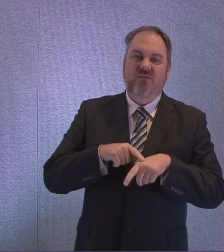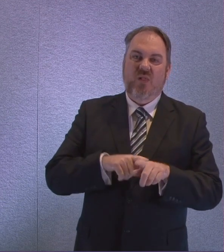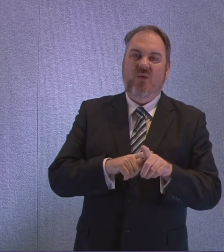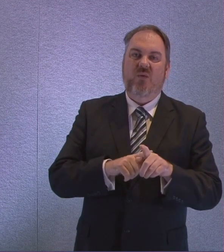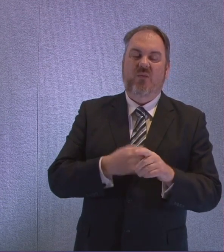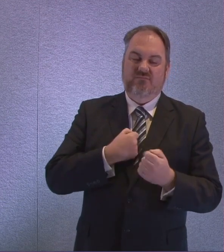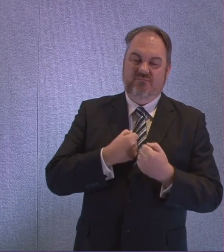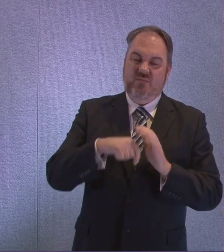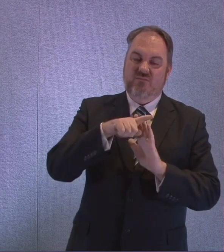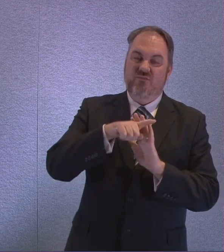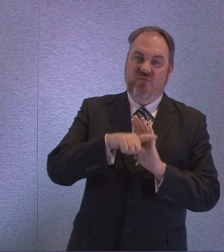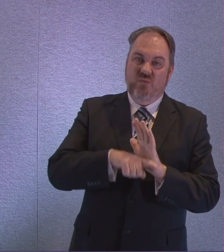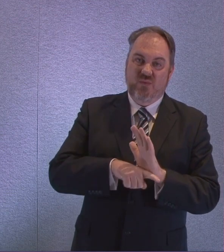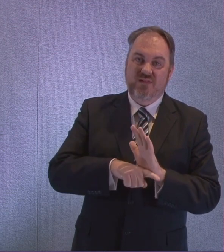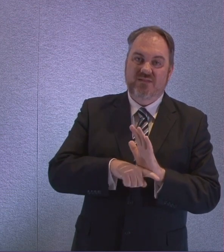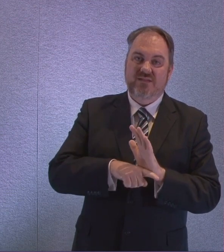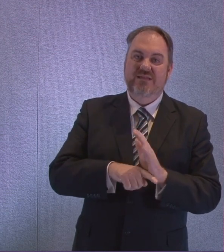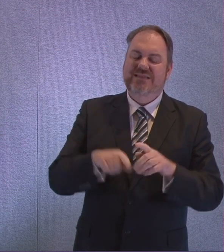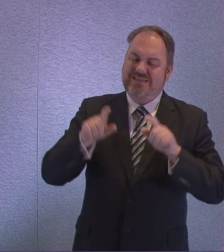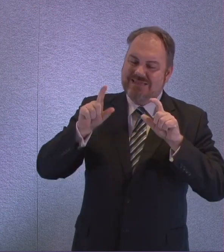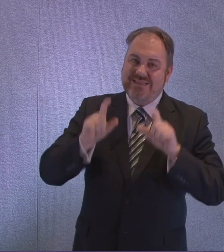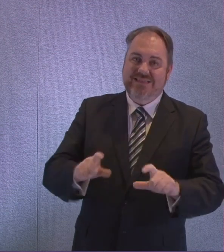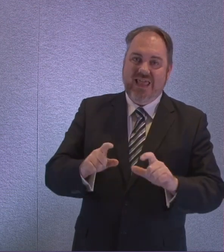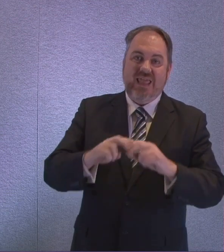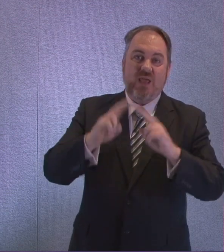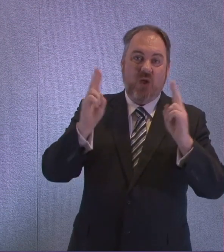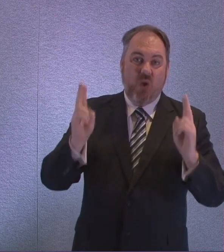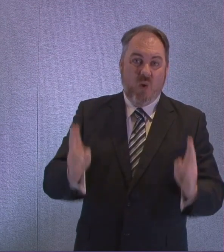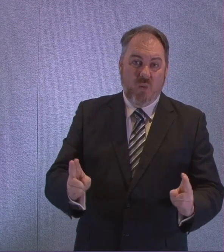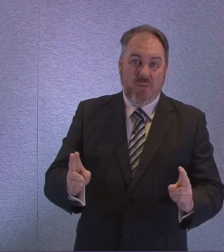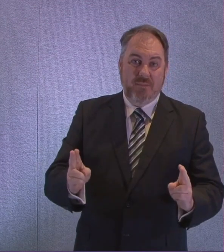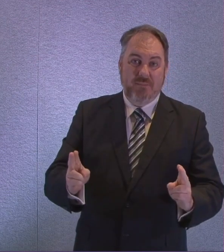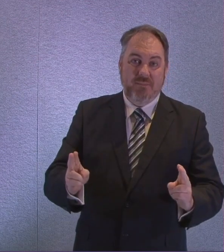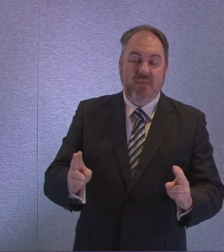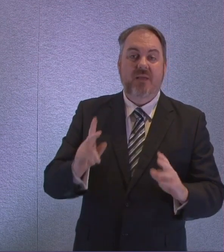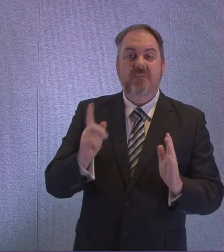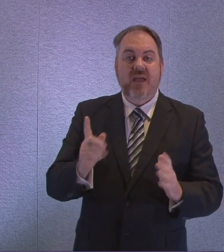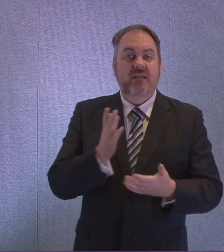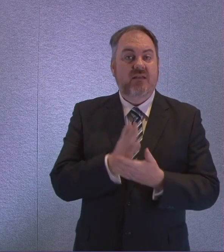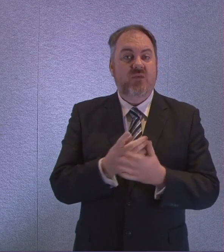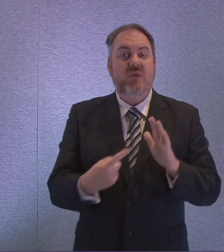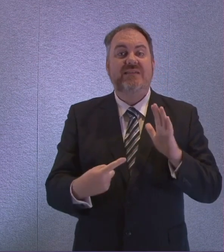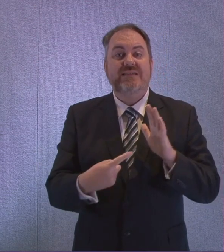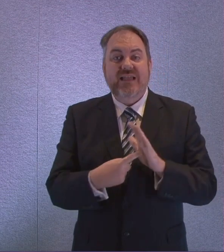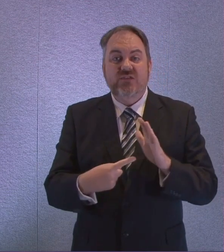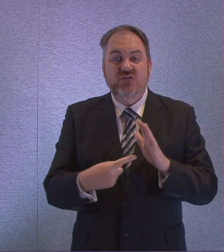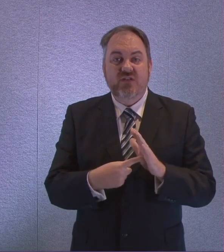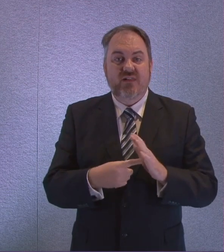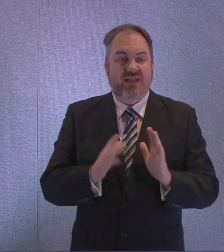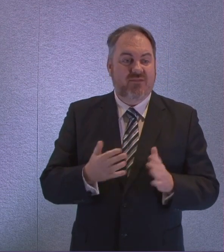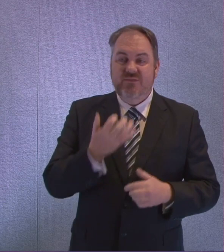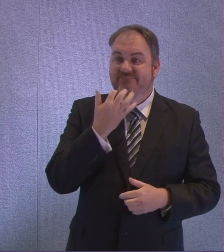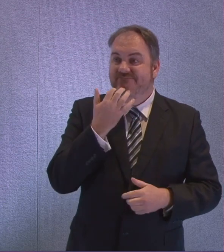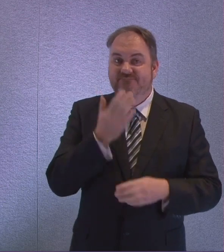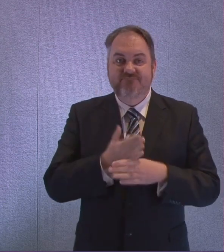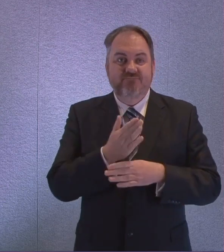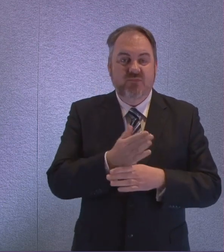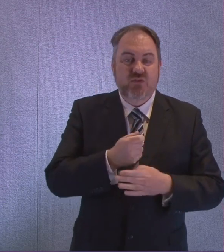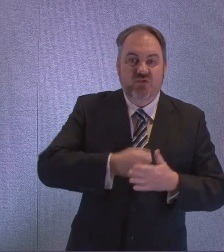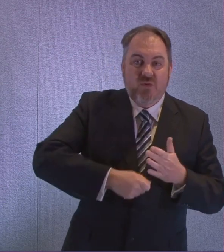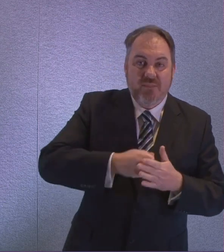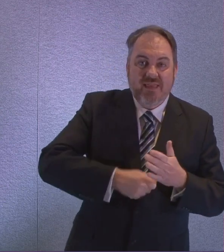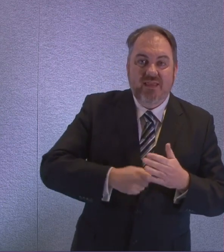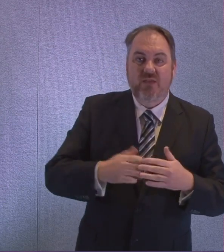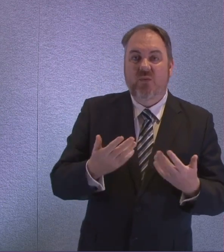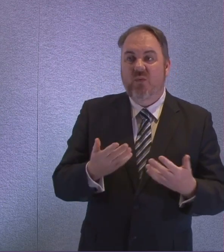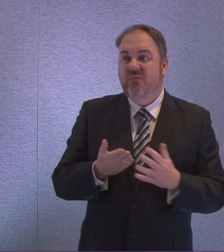that are in place and staying at home except for the permitted essential purposes. I know how hard it is for people to do